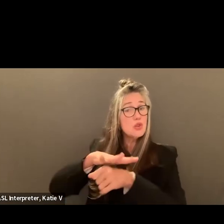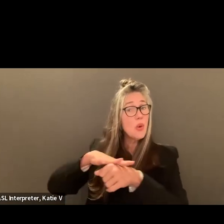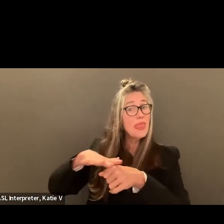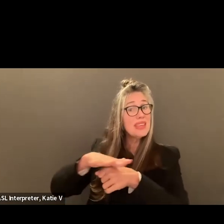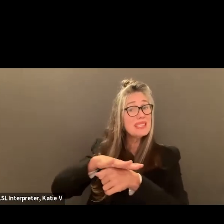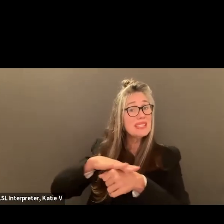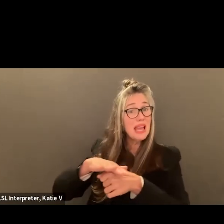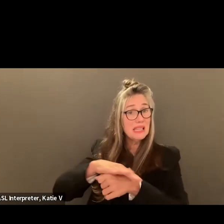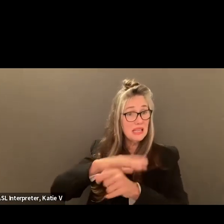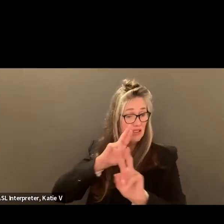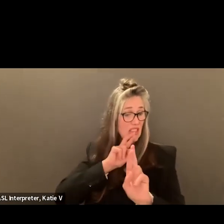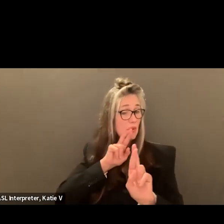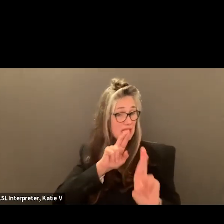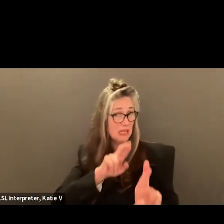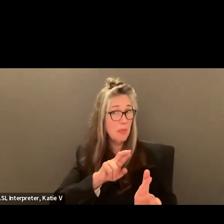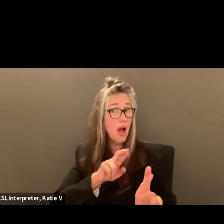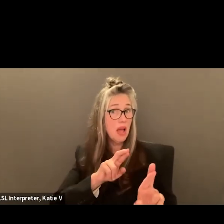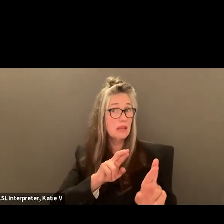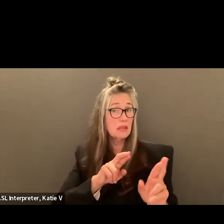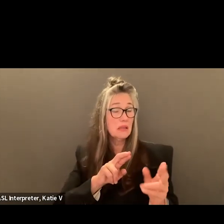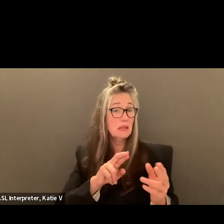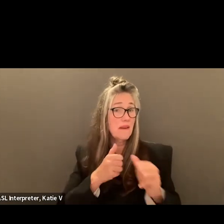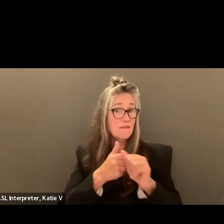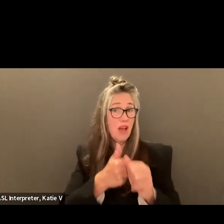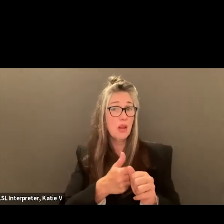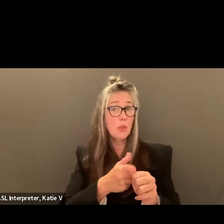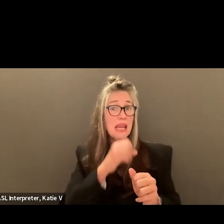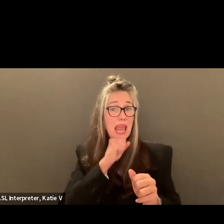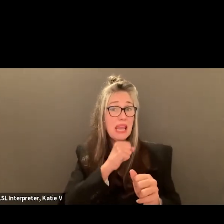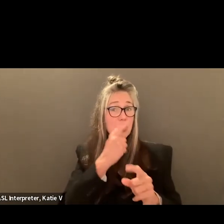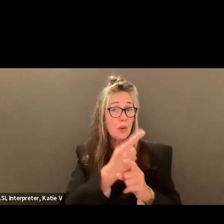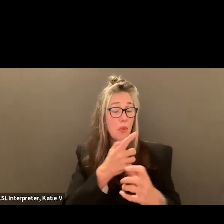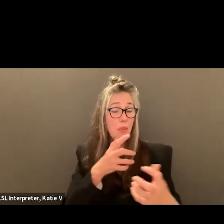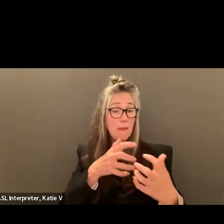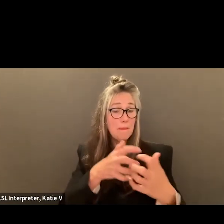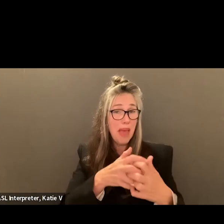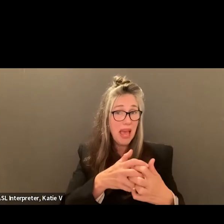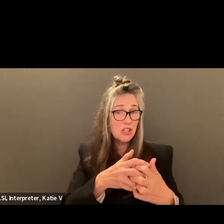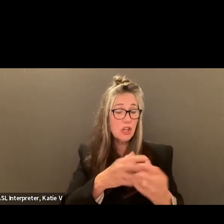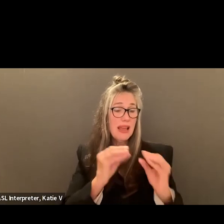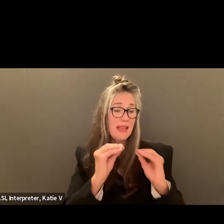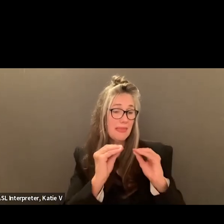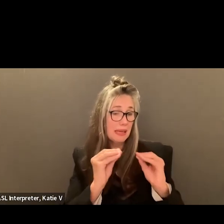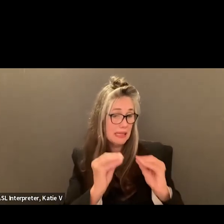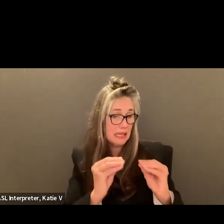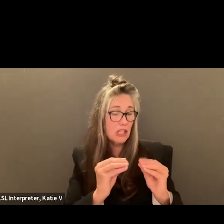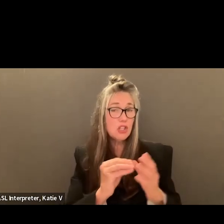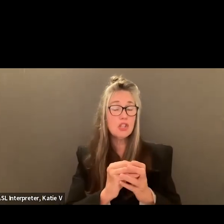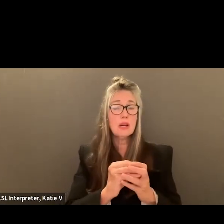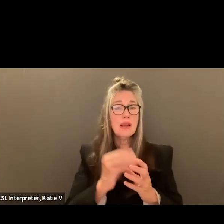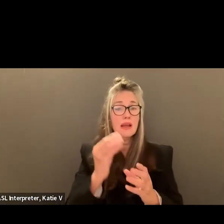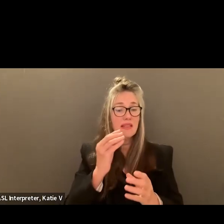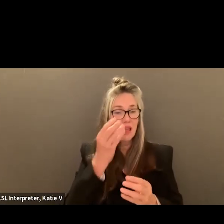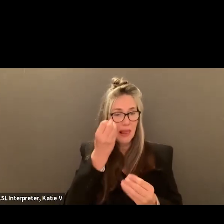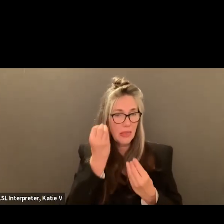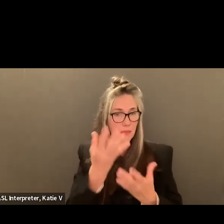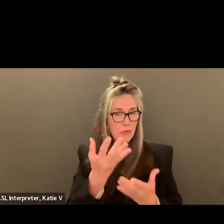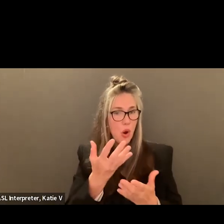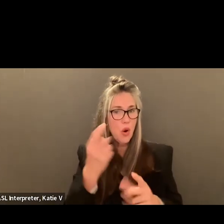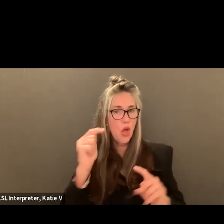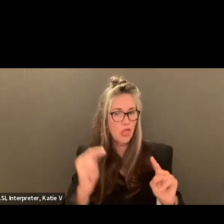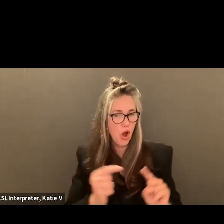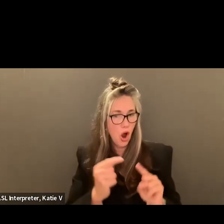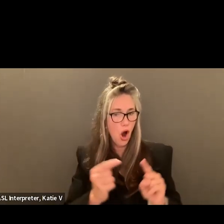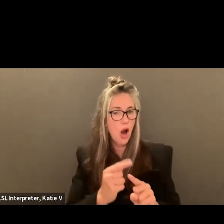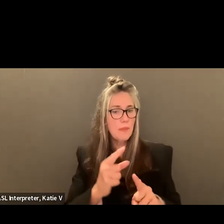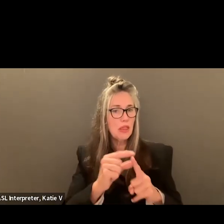age appropriately. Whether that's teaching what the expectation is. Knowing what the harm is in the words. Referring to counselors. Having parent